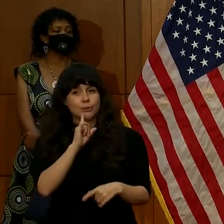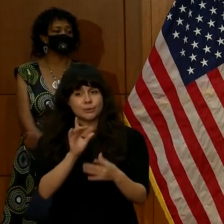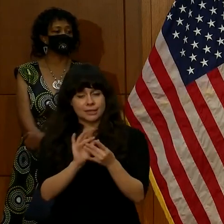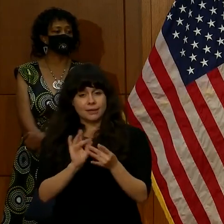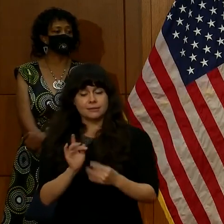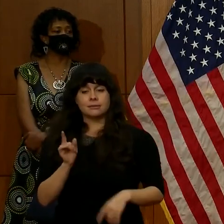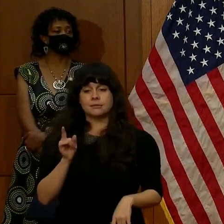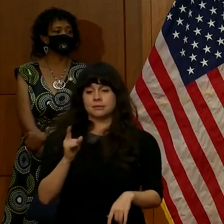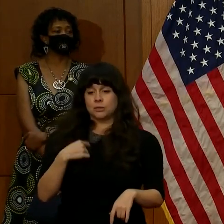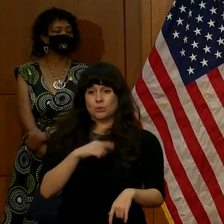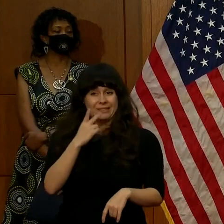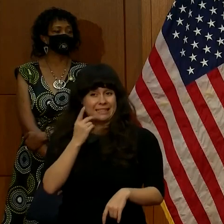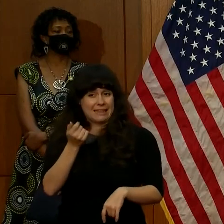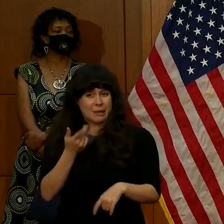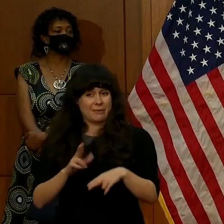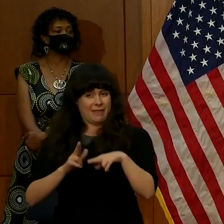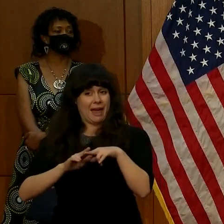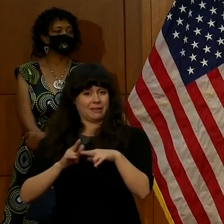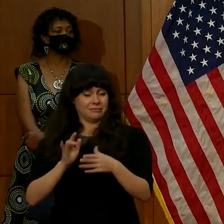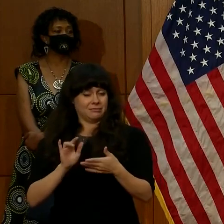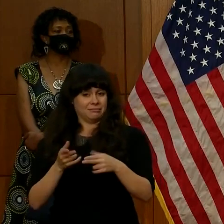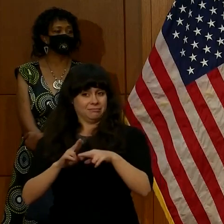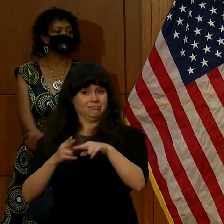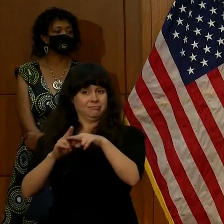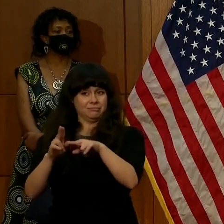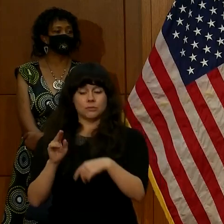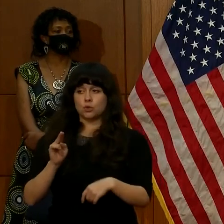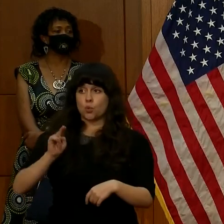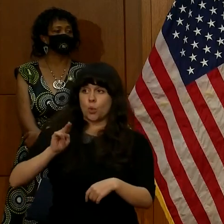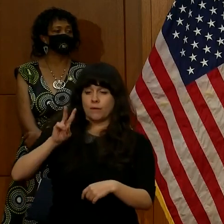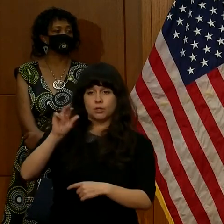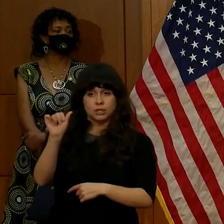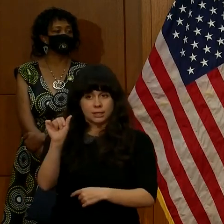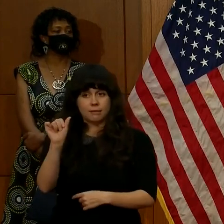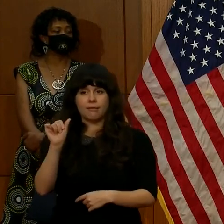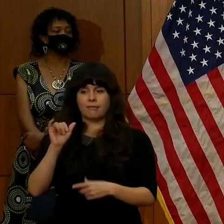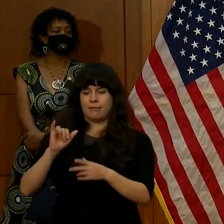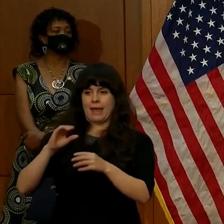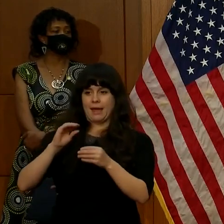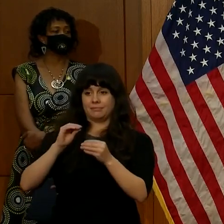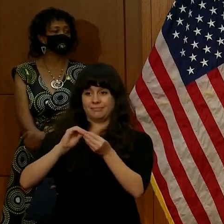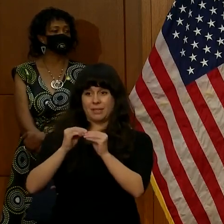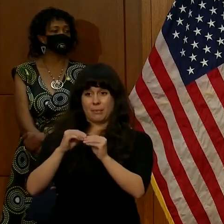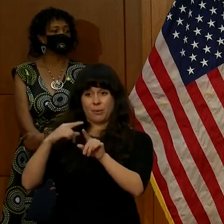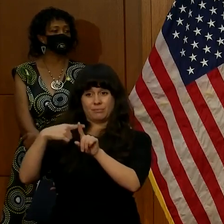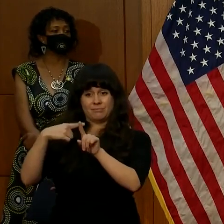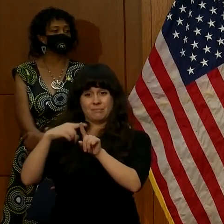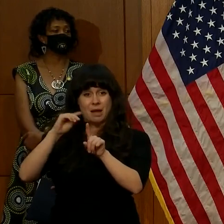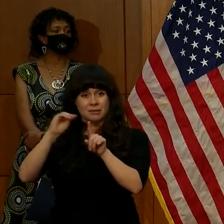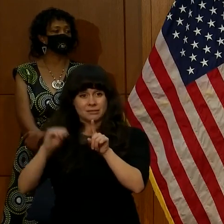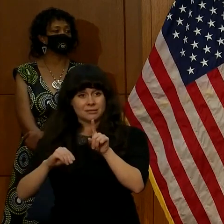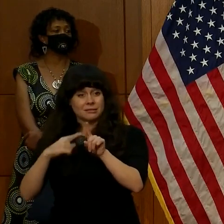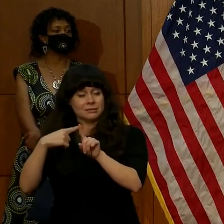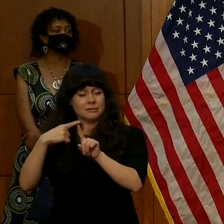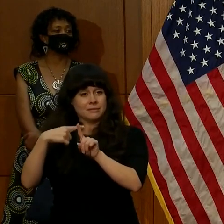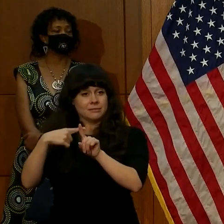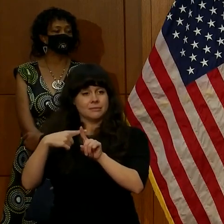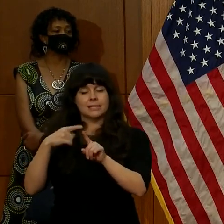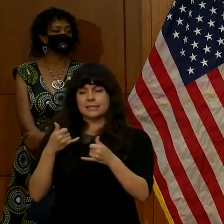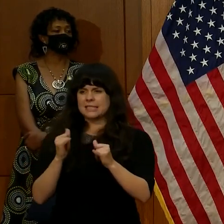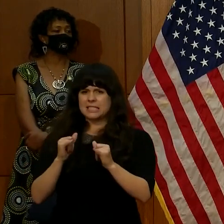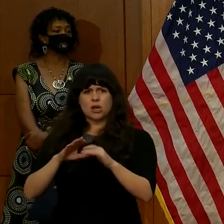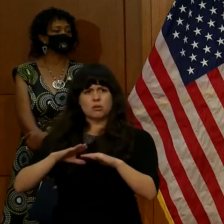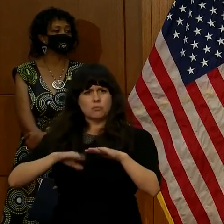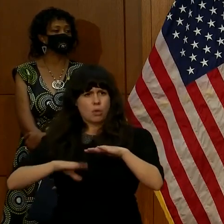little bit of an upward trend in Northern Virginia. The positivity rate is still low compared to the